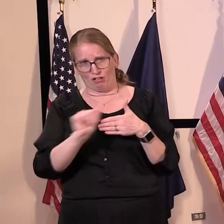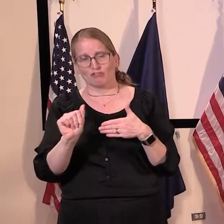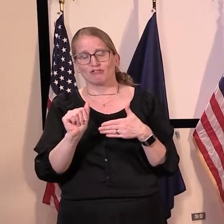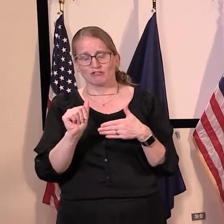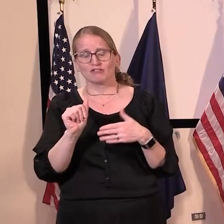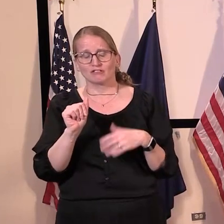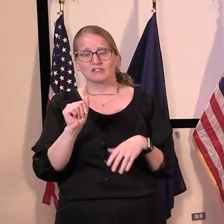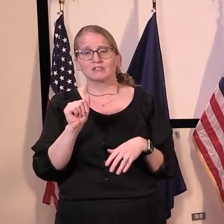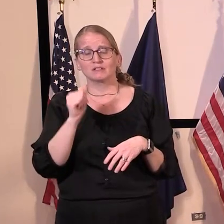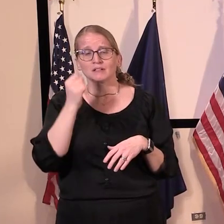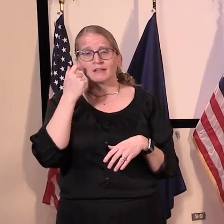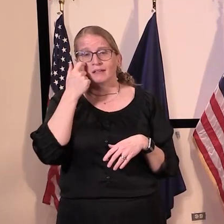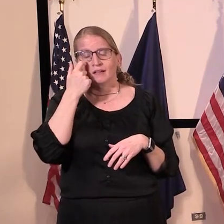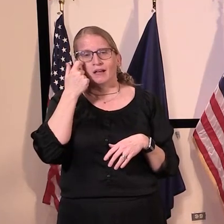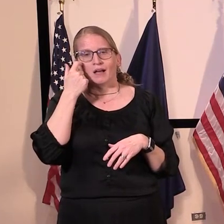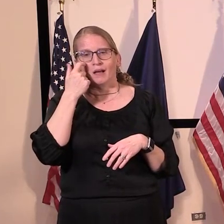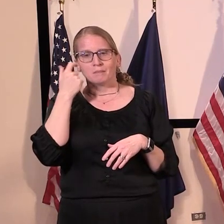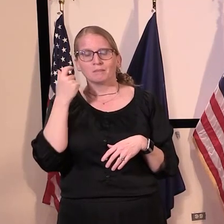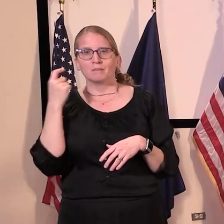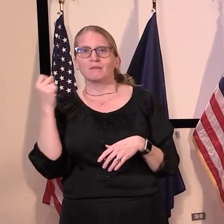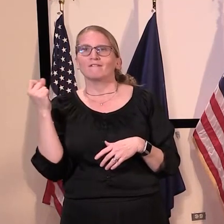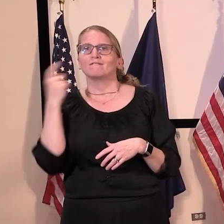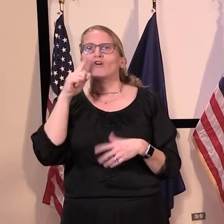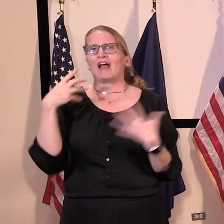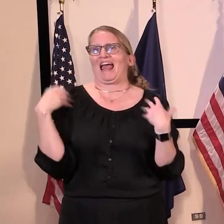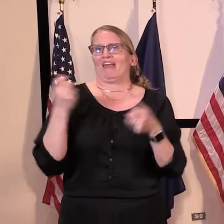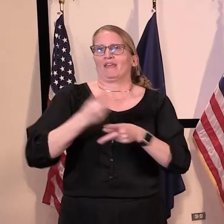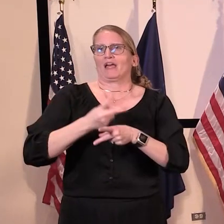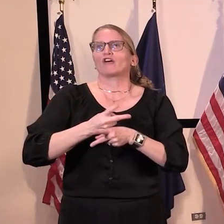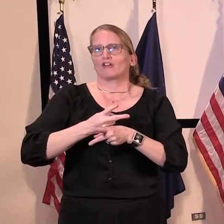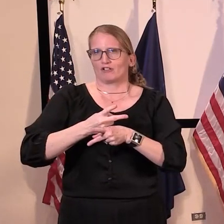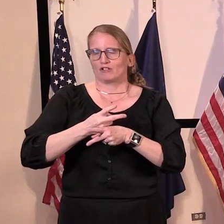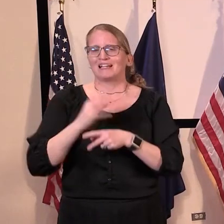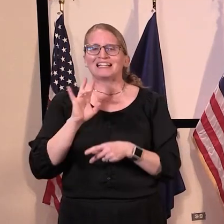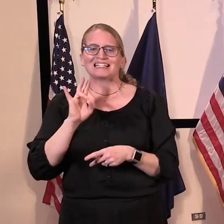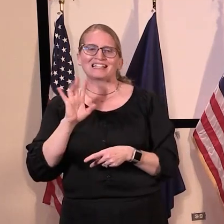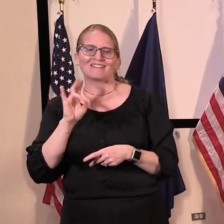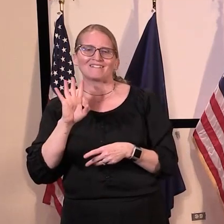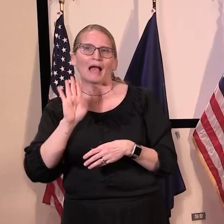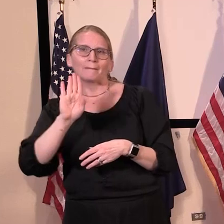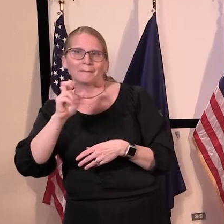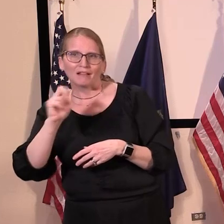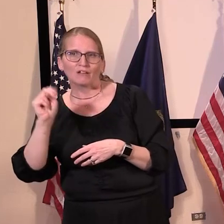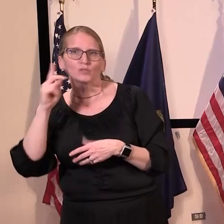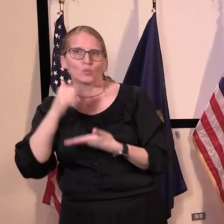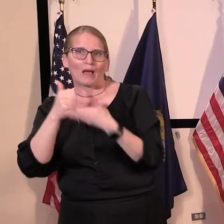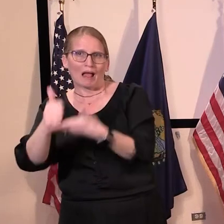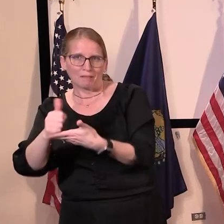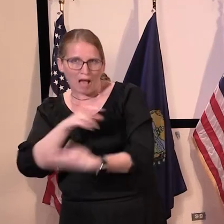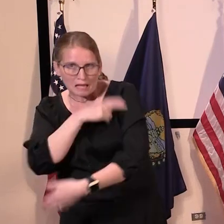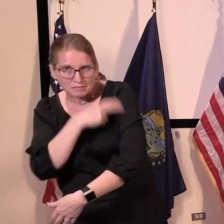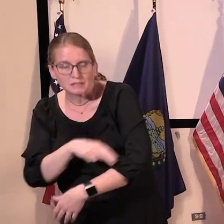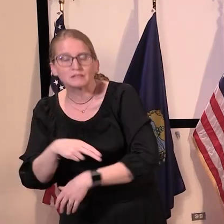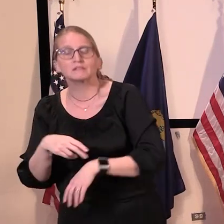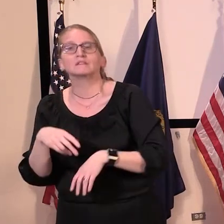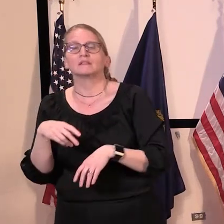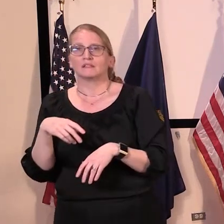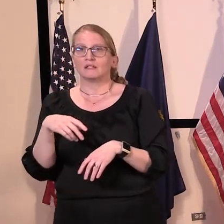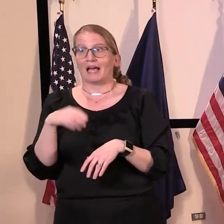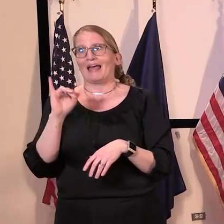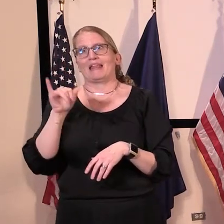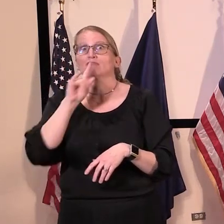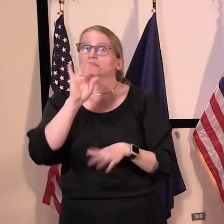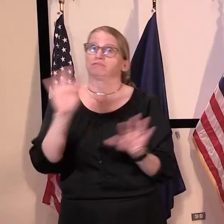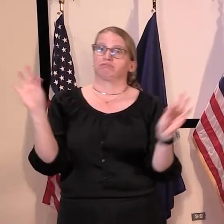back to for health care, $75 billion to help our hospitals. And that's obviously extremely